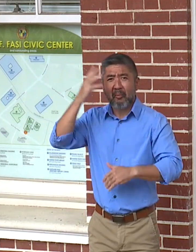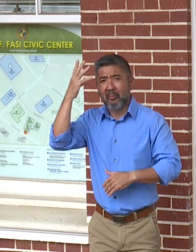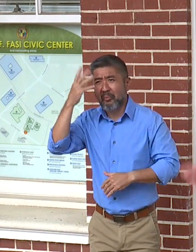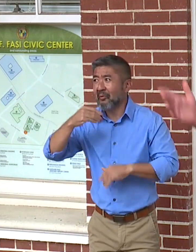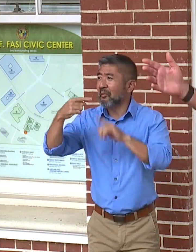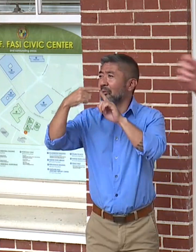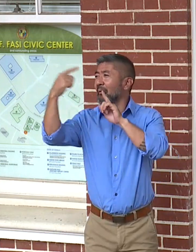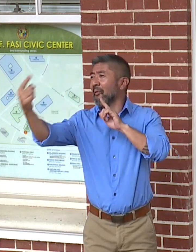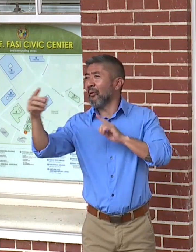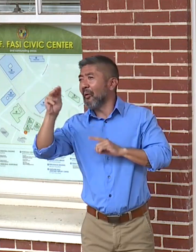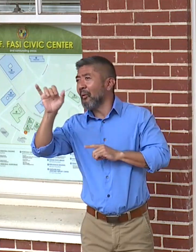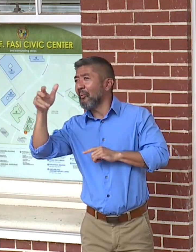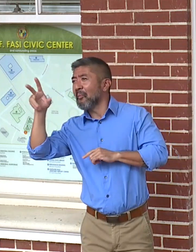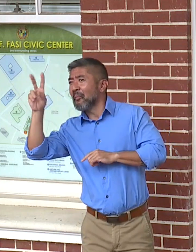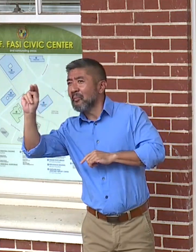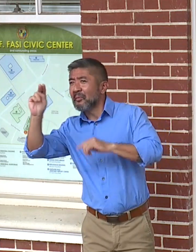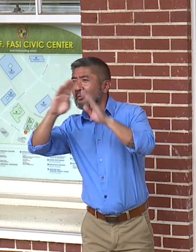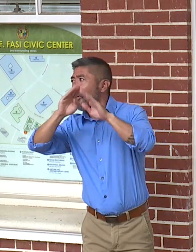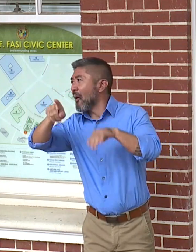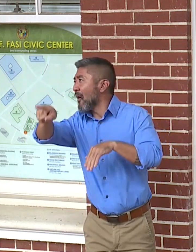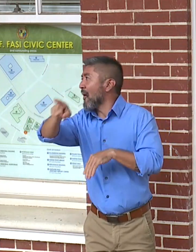Mission Houses and Kauai Hau Church.